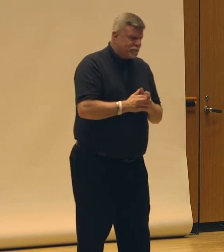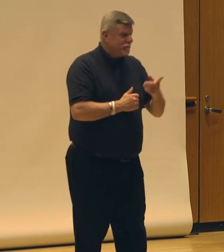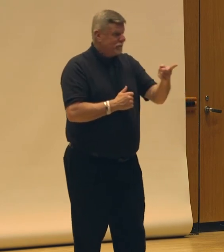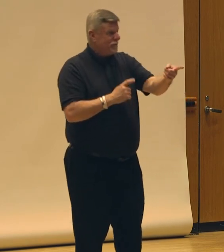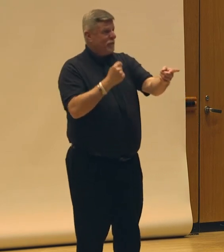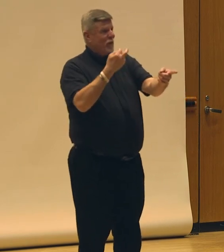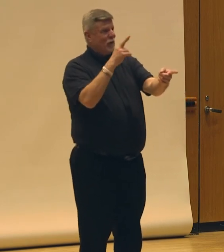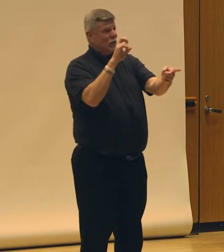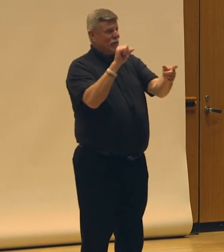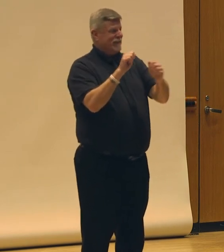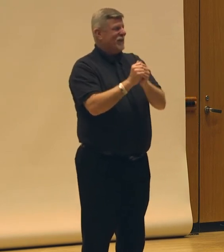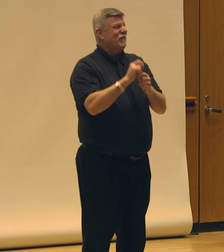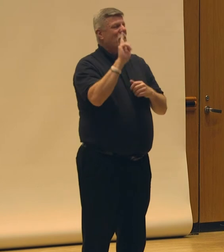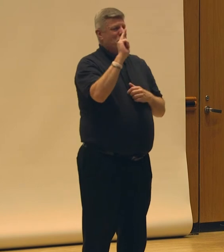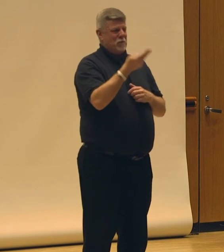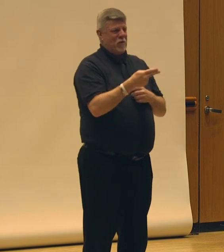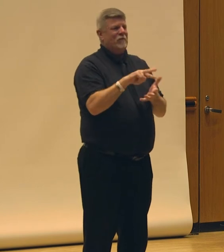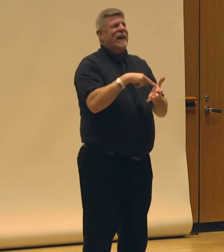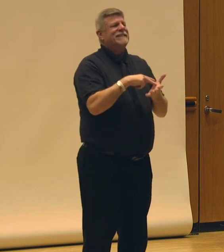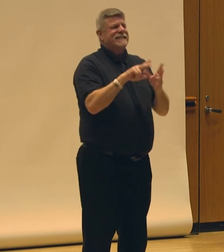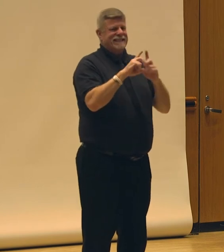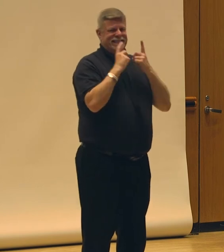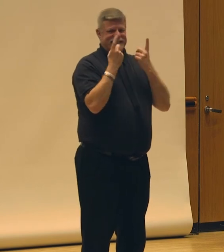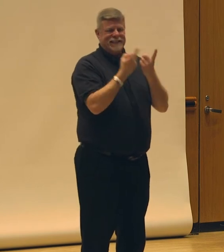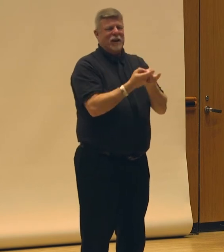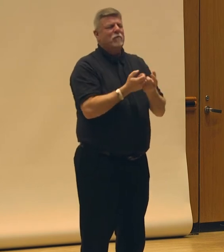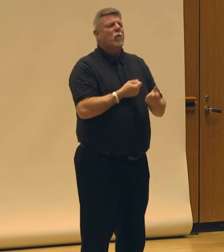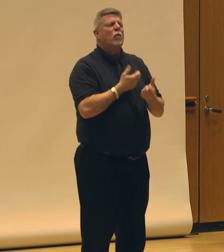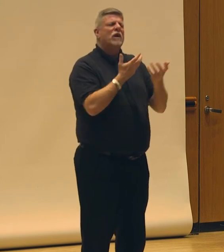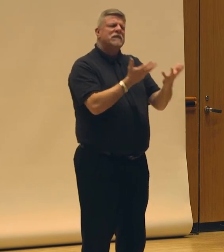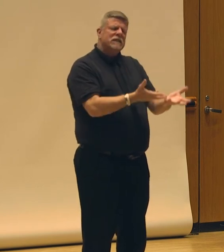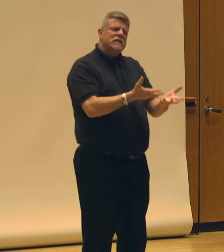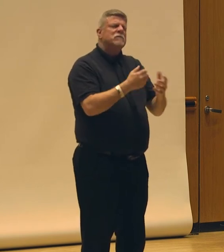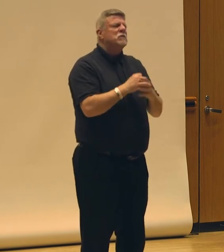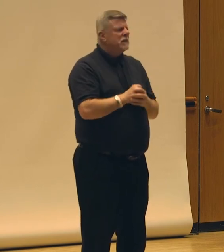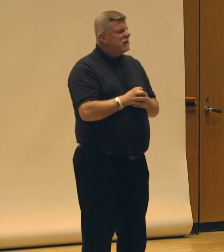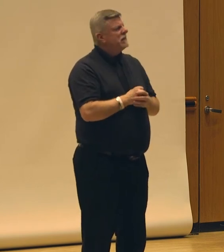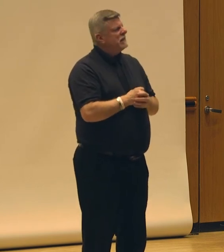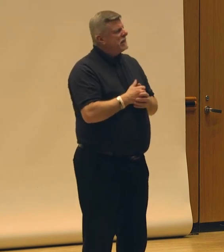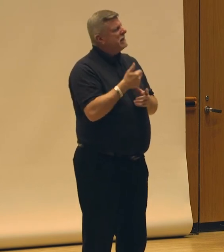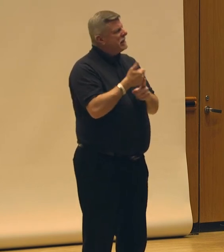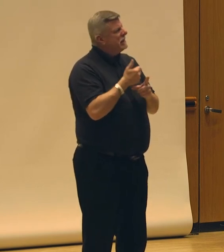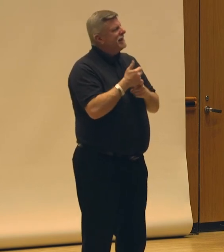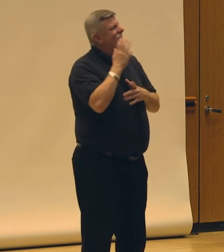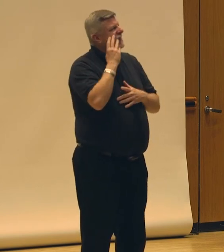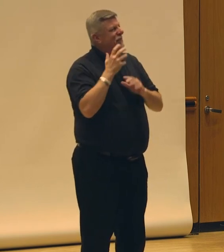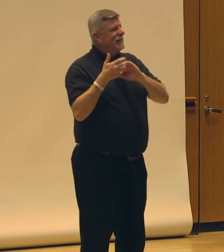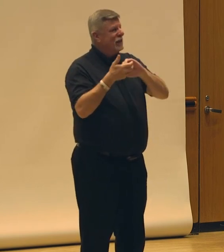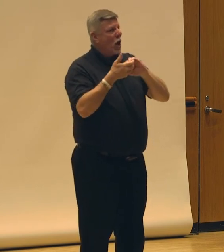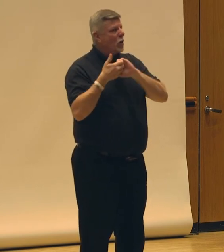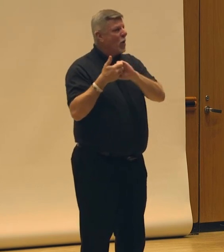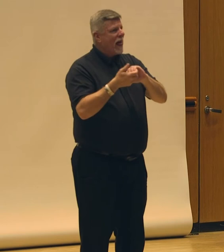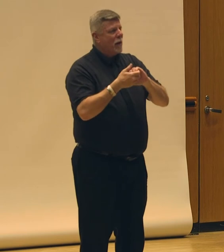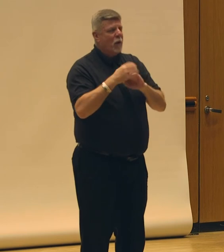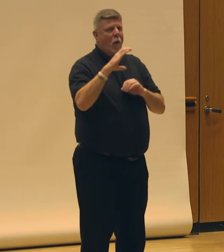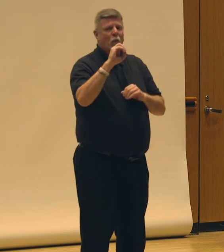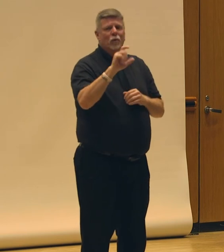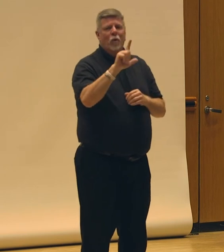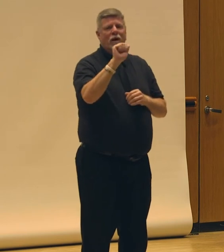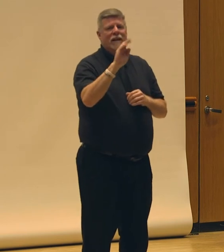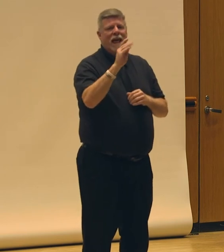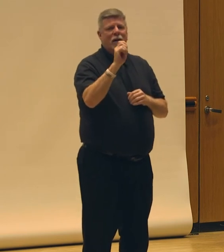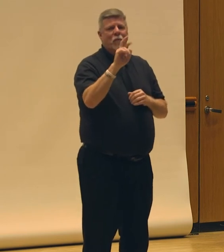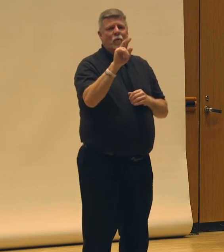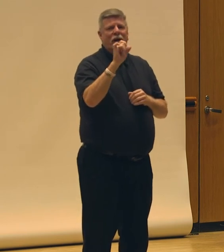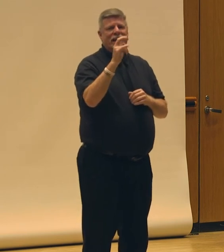from the University of Houston Dance Department was expressing that they've experienced collaborations where they,